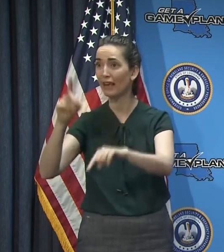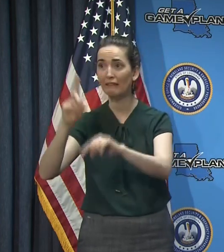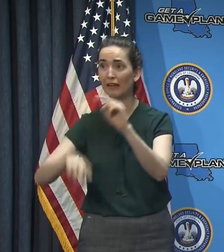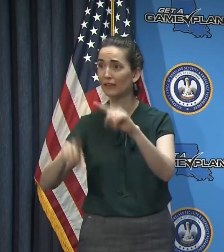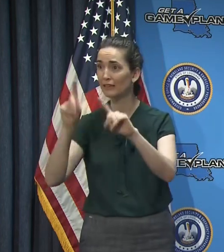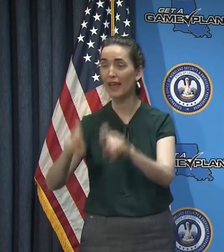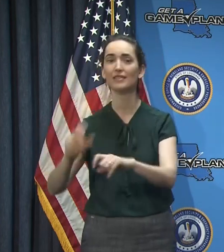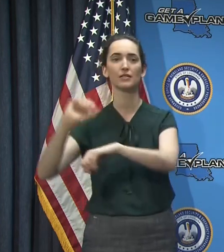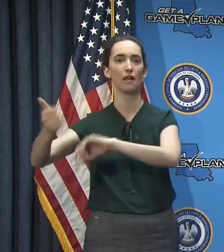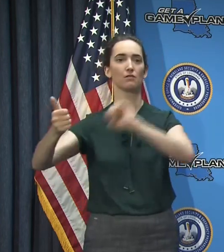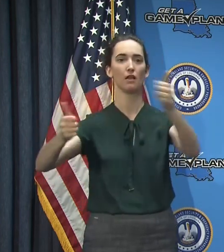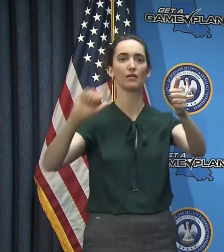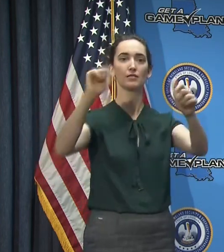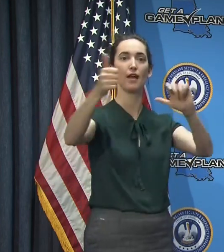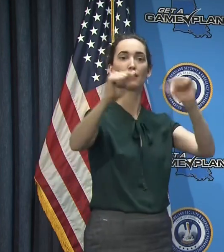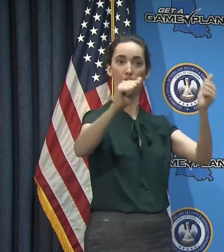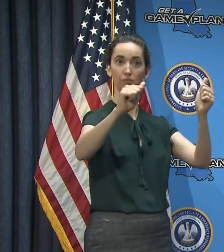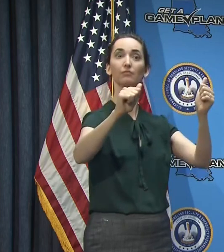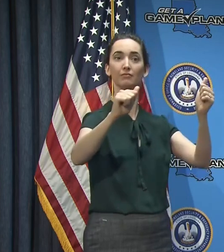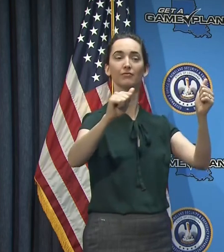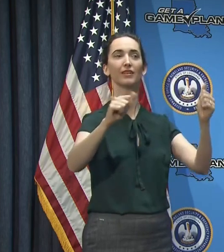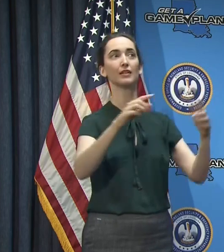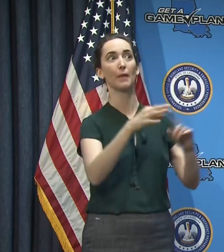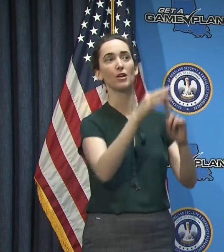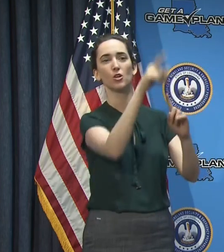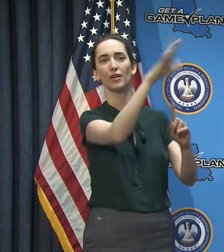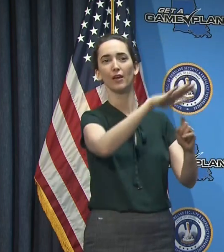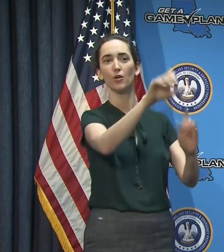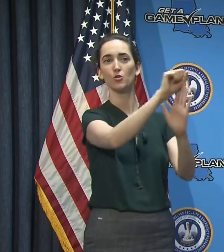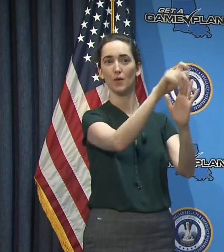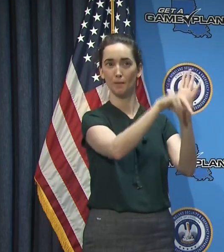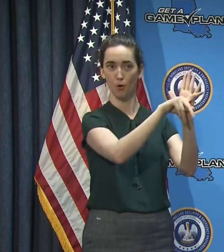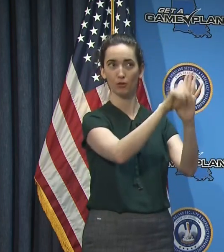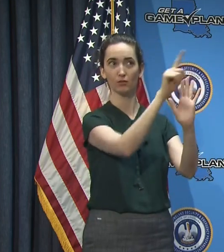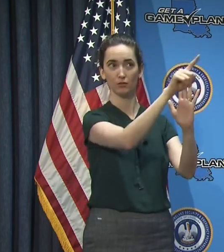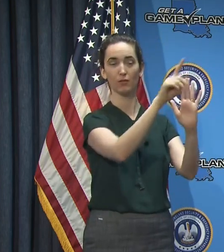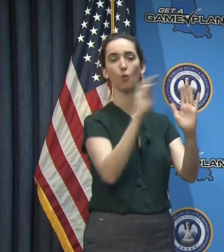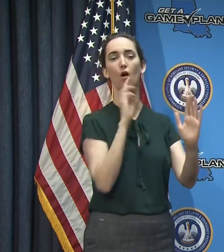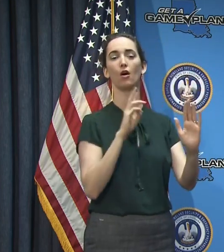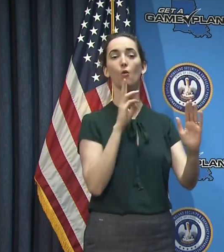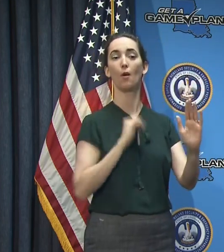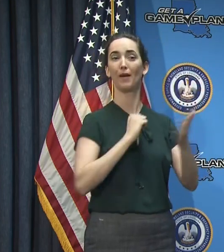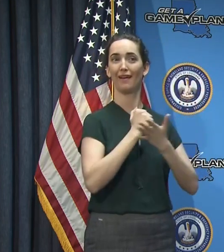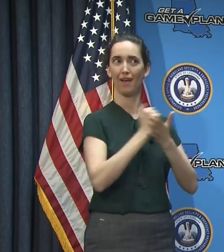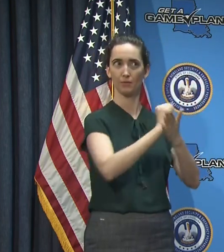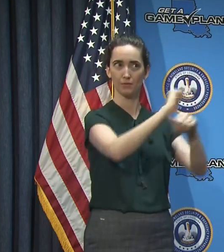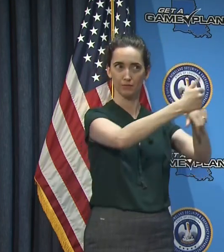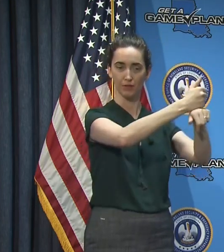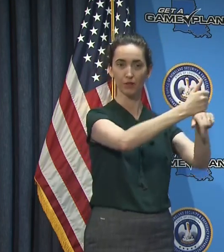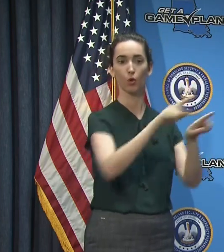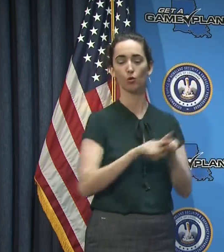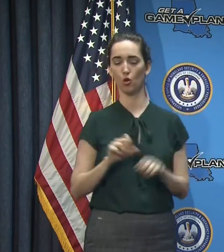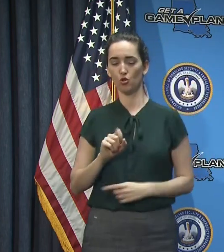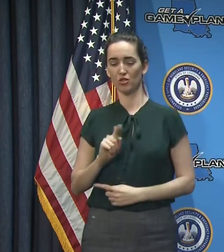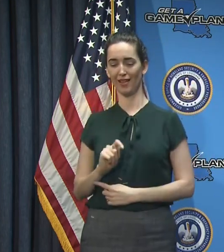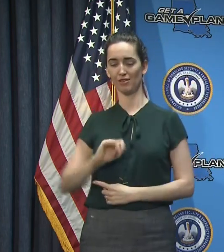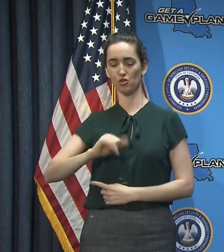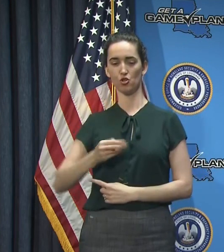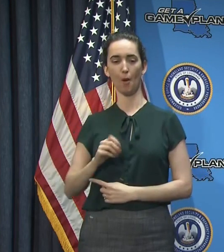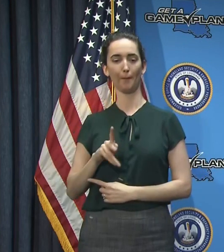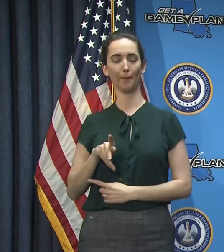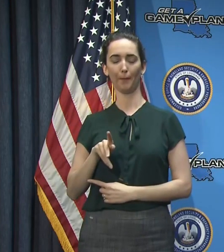principally up in Shreeport and down in St. John the Baptist Parish as well.